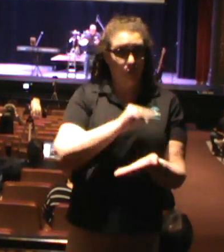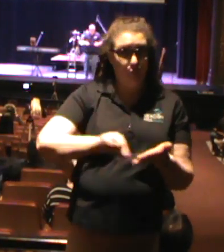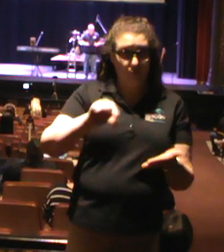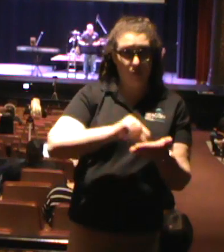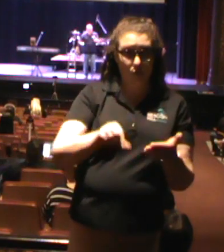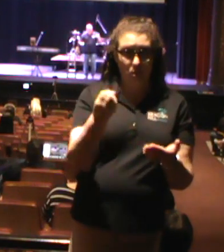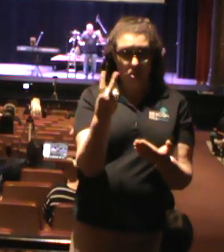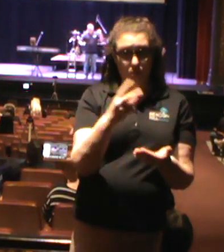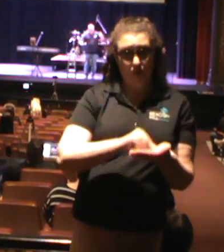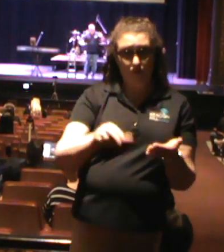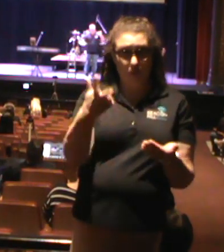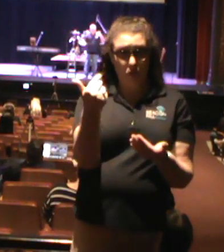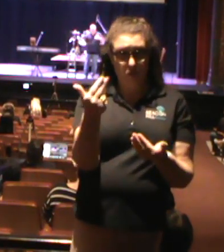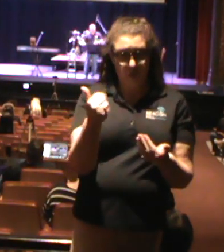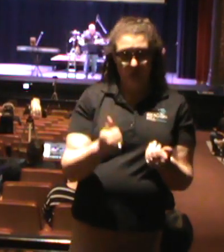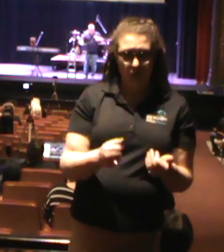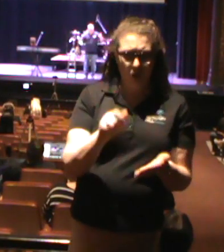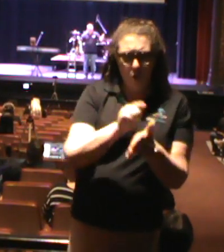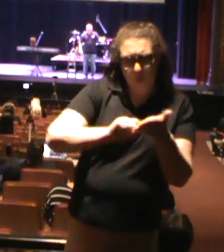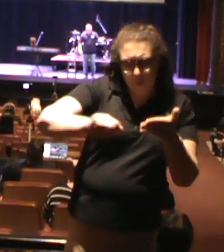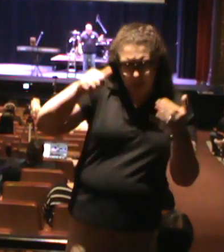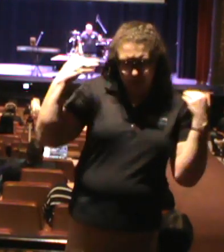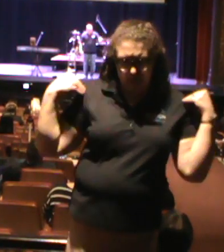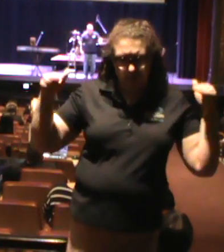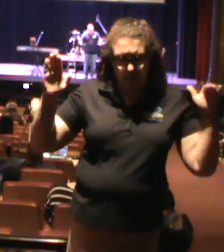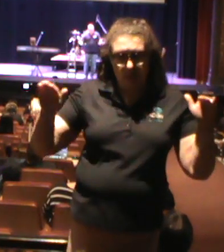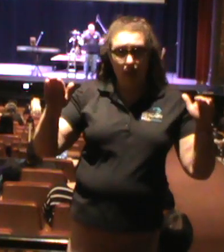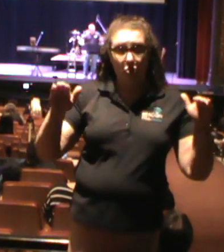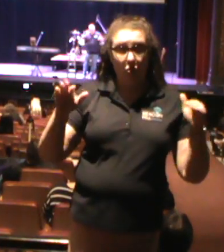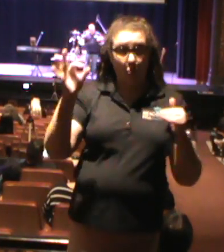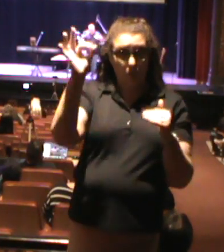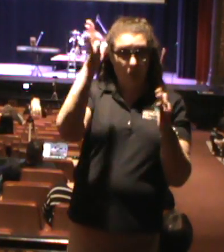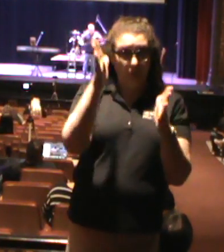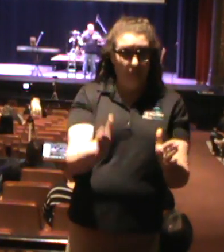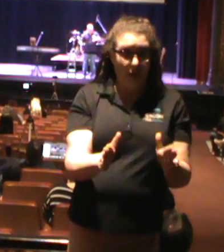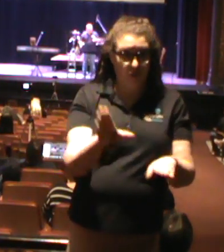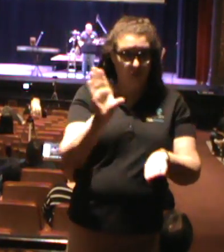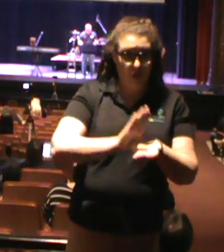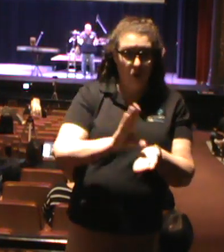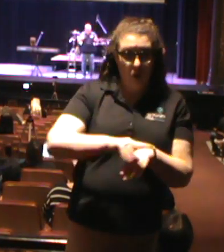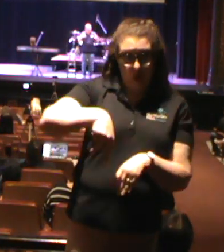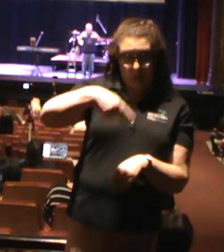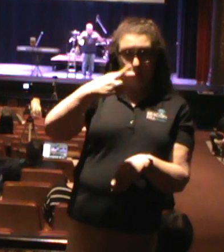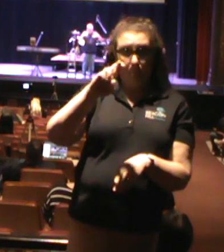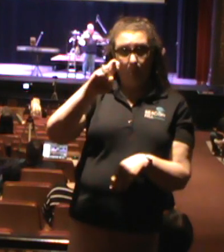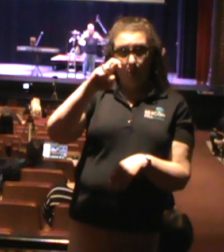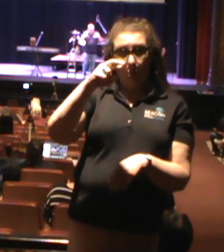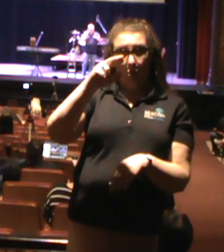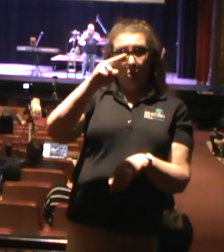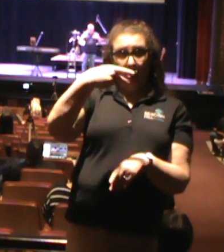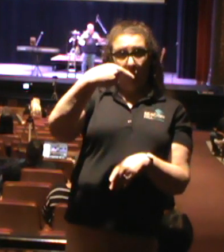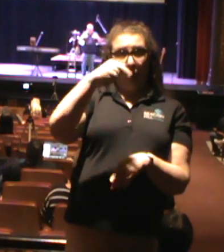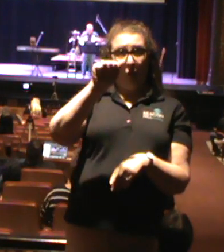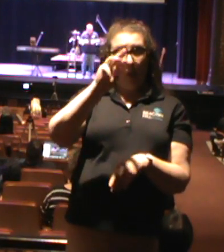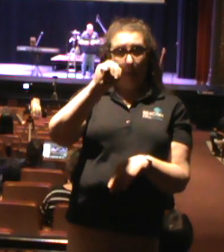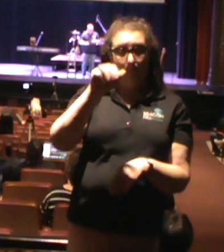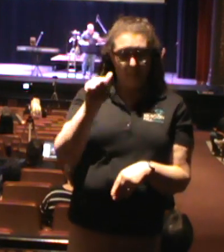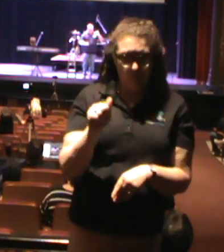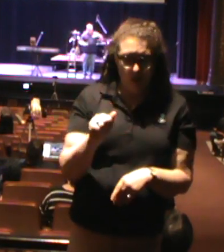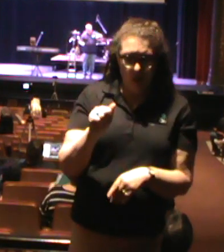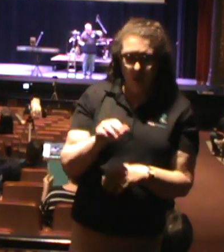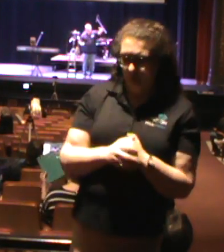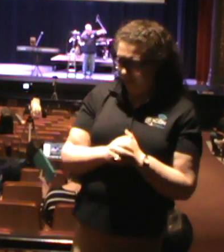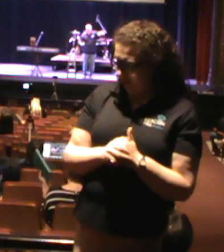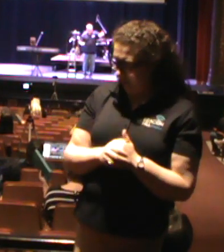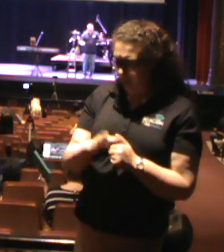and 13. It says, Write to the angel of the church in Pergamum. Thus says the one who has the sharp double-edged sword.